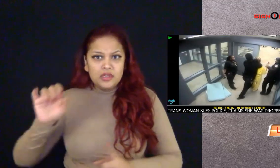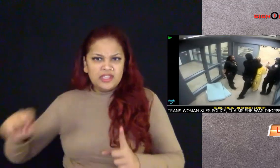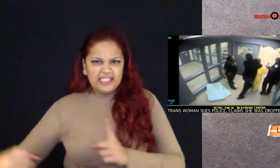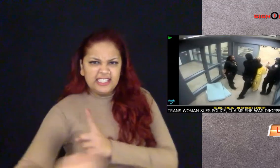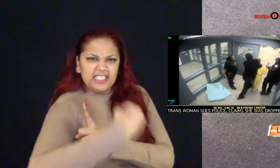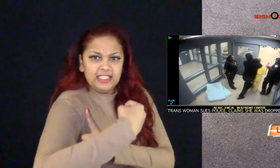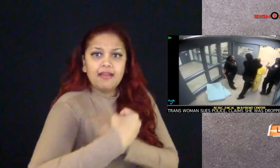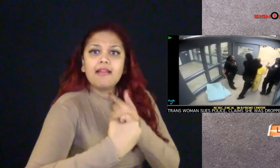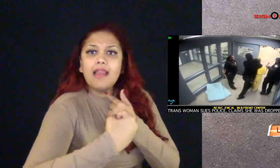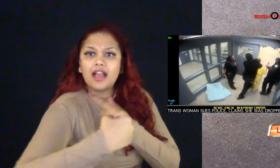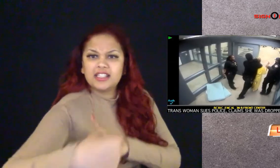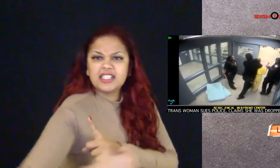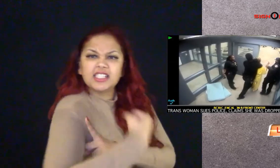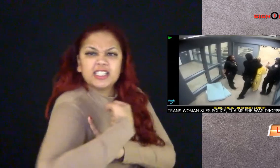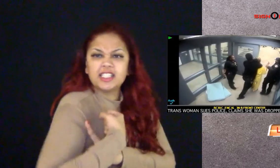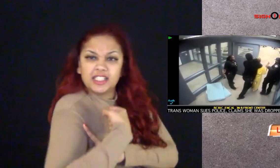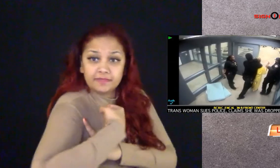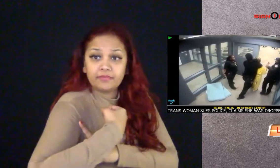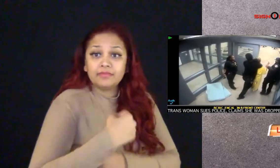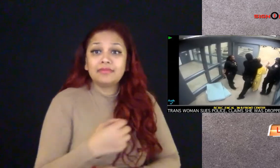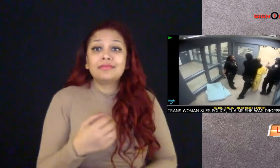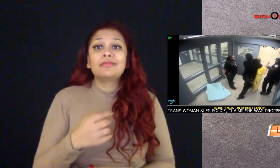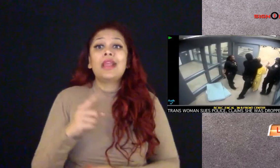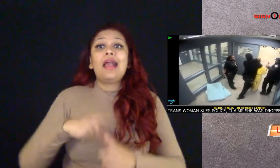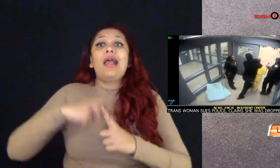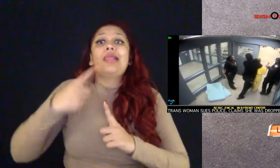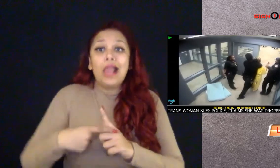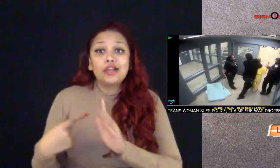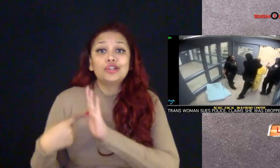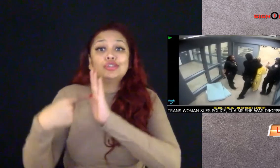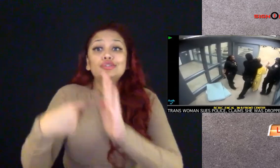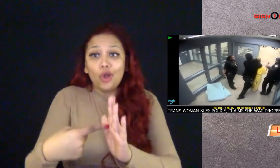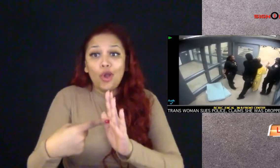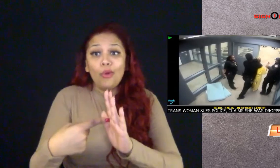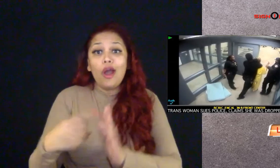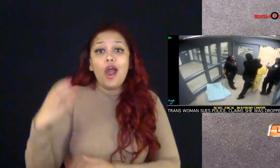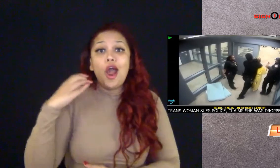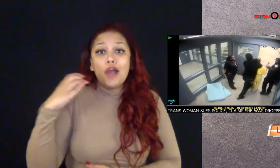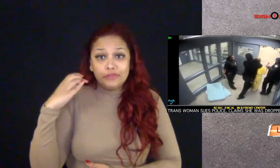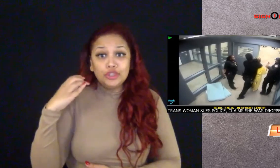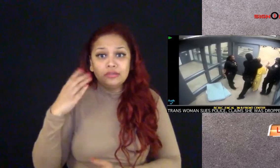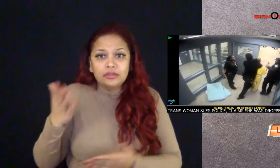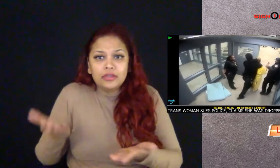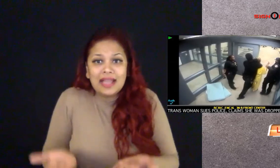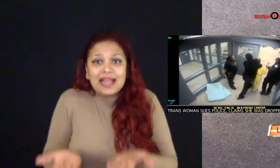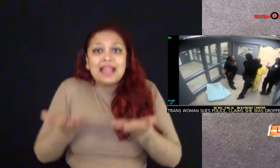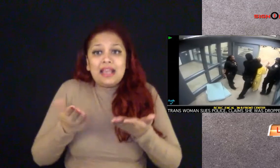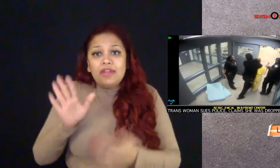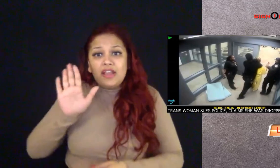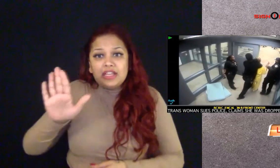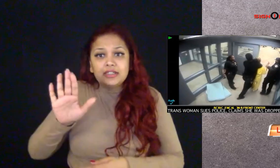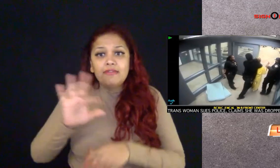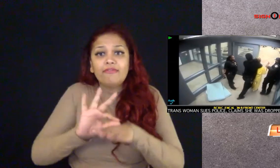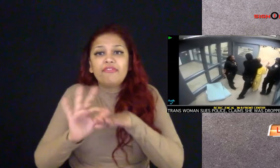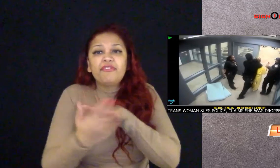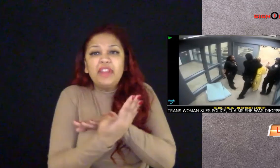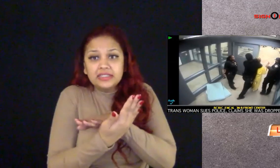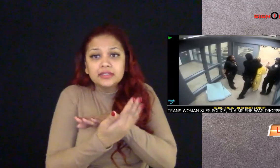One of them appears to wrap his right arm around Cantor's neck in a choke hole then shows the